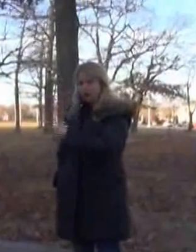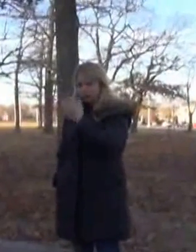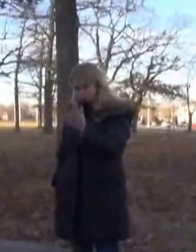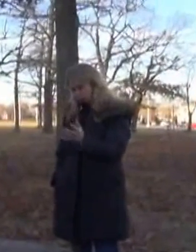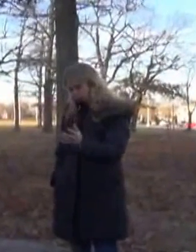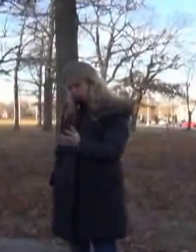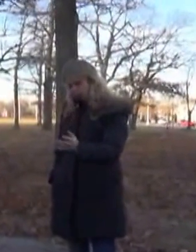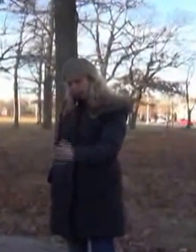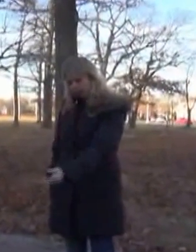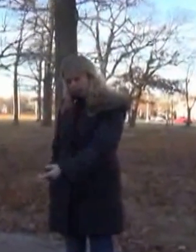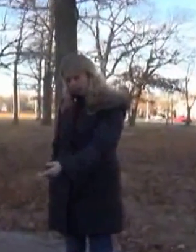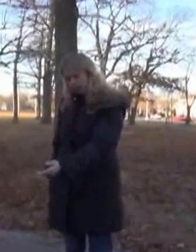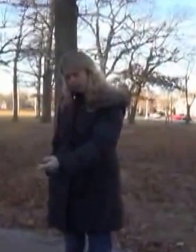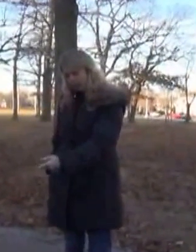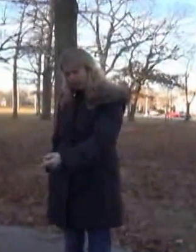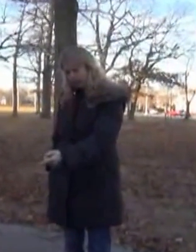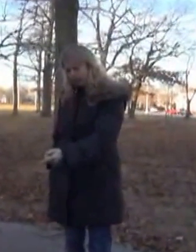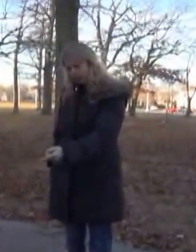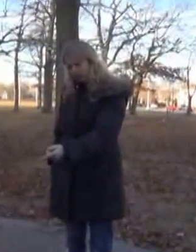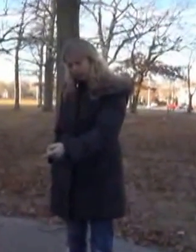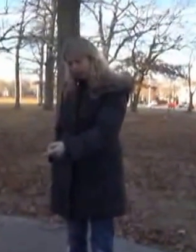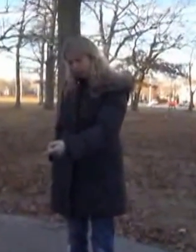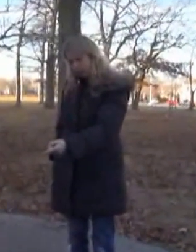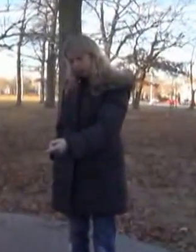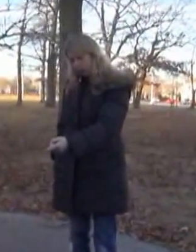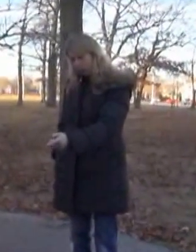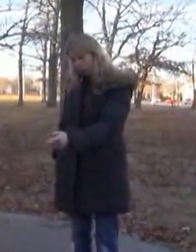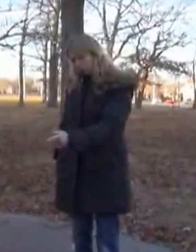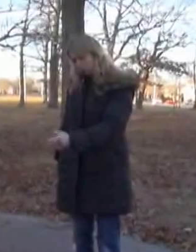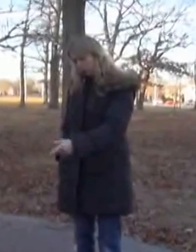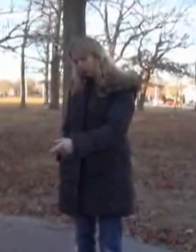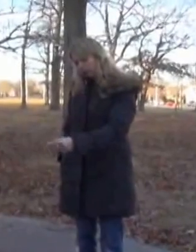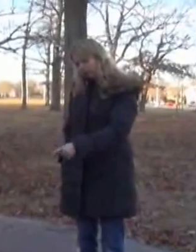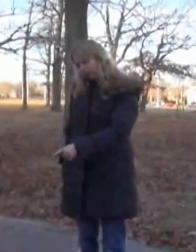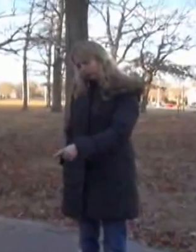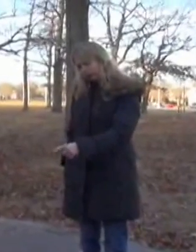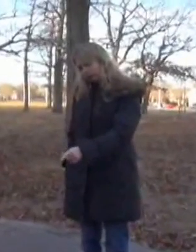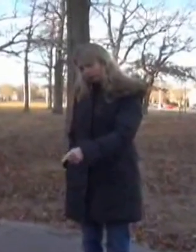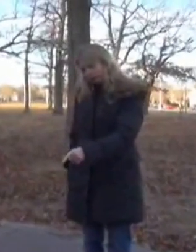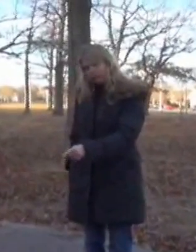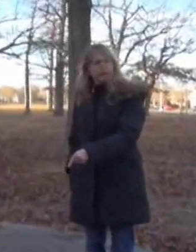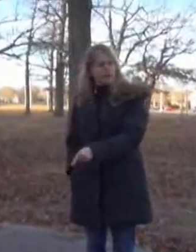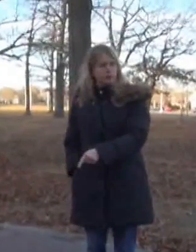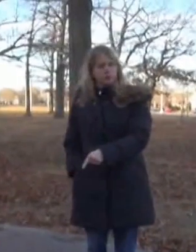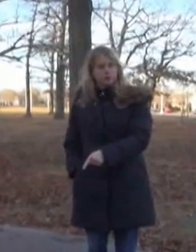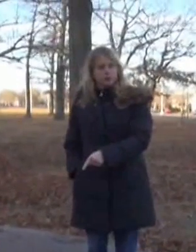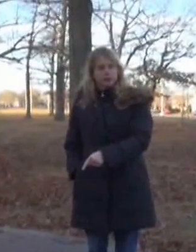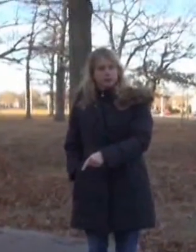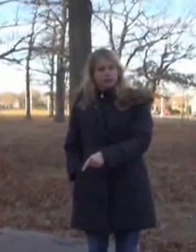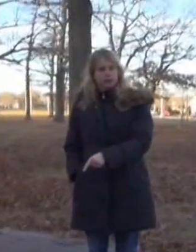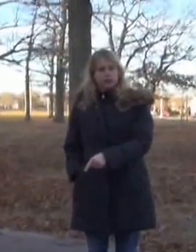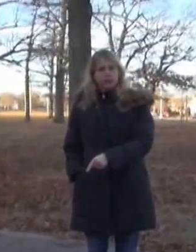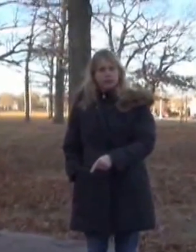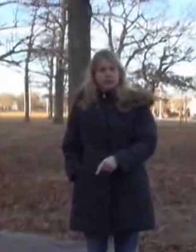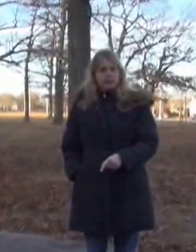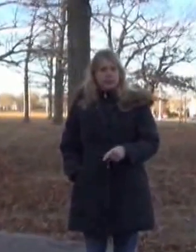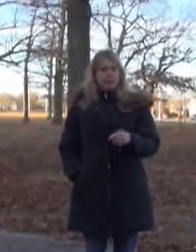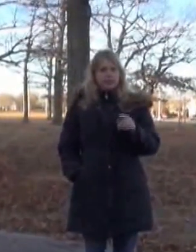into fruition. And that's why it says, honor of Abe Lando, whose dream of many years has thus been fulfilled. He